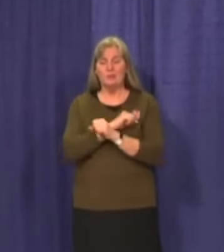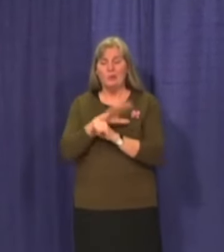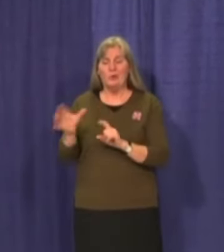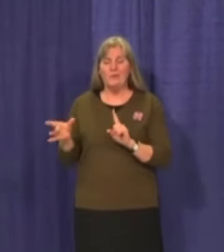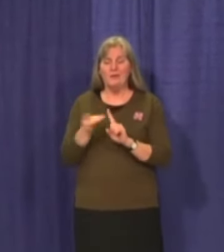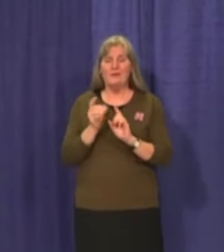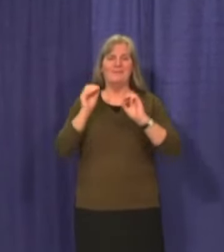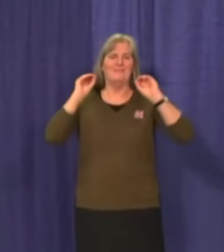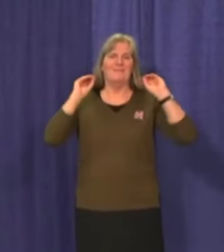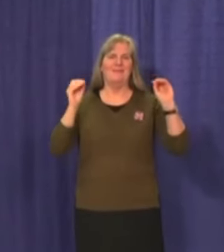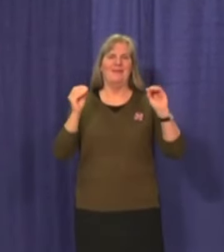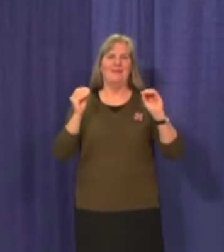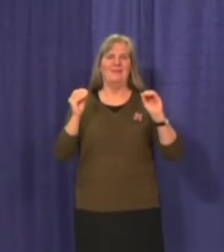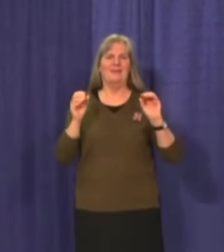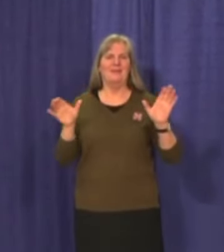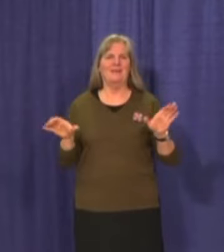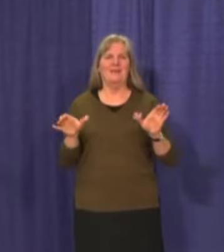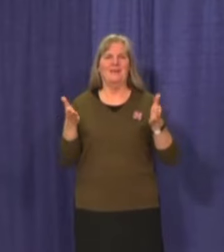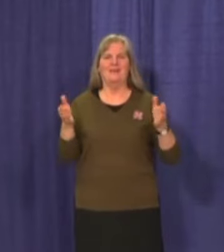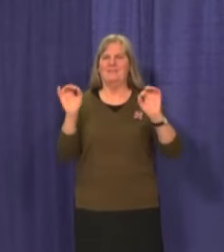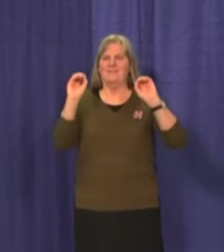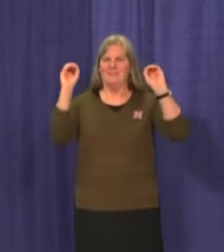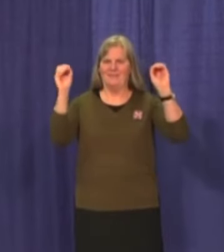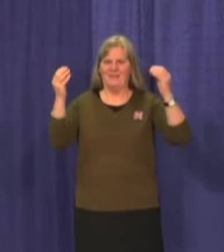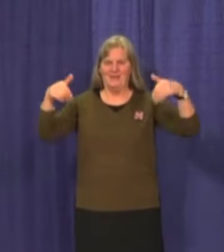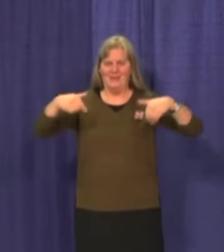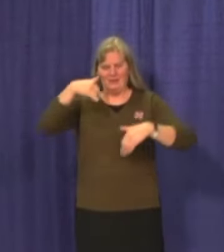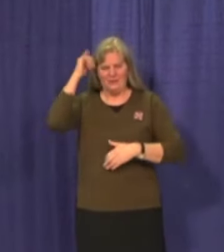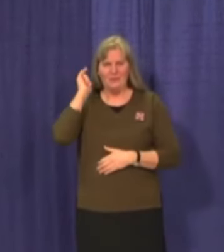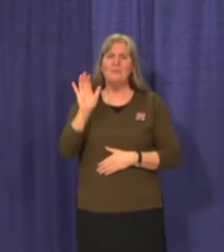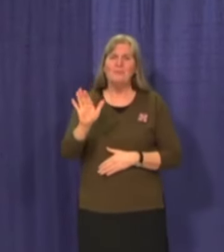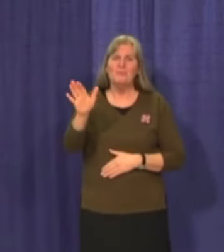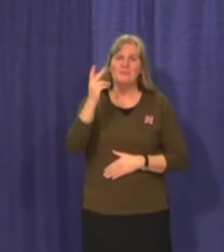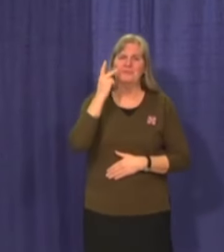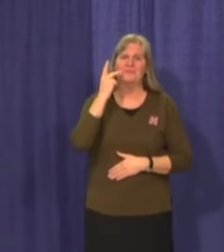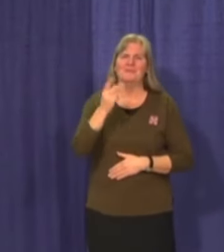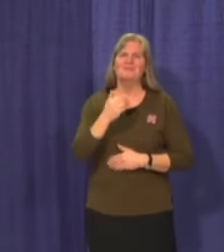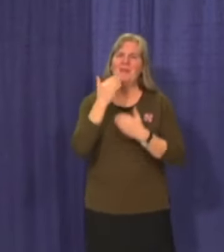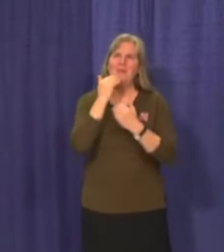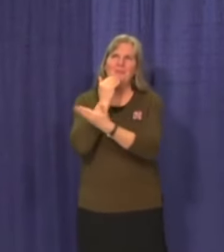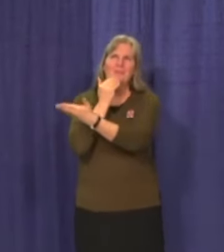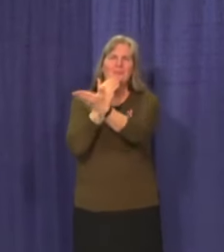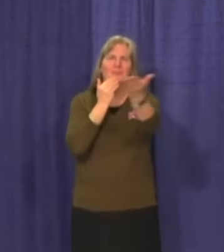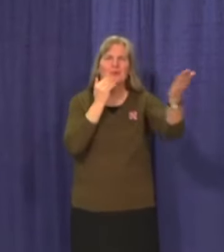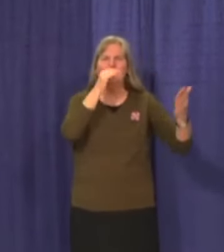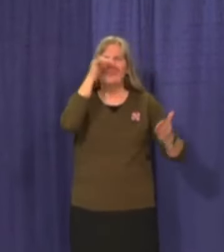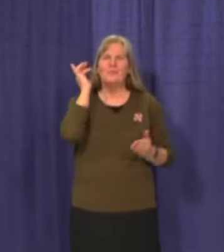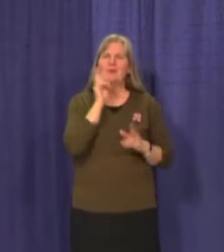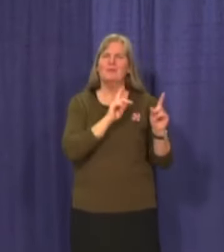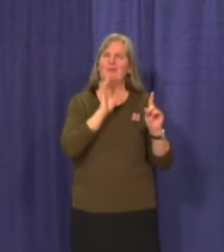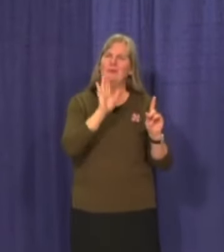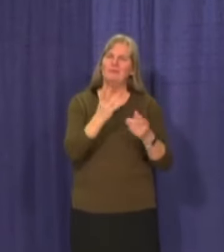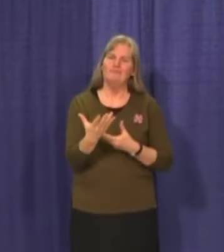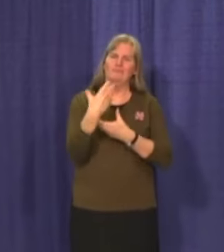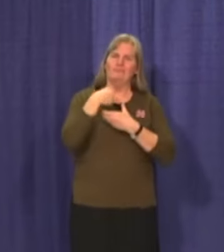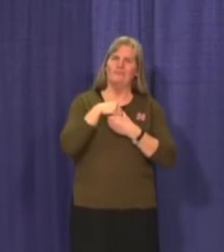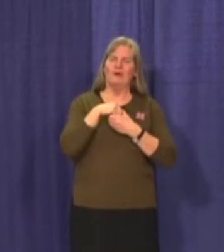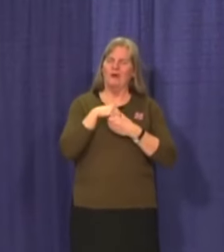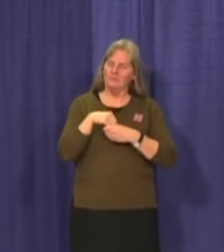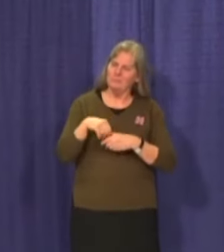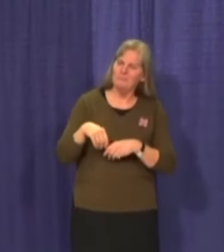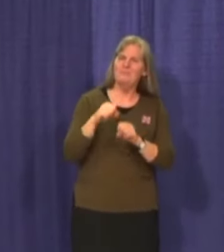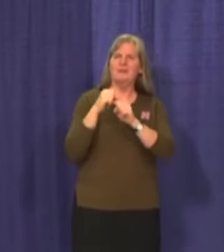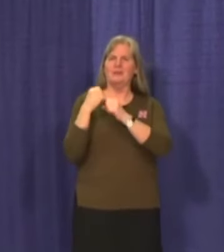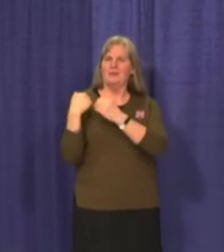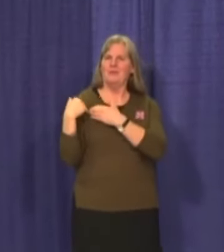-19 in the territory. This is great to see and I want to thank all Yukoners for doing their part to keep our territory